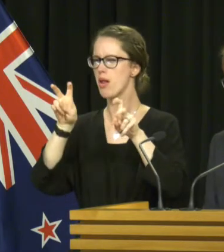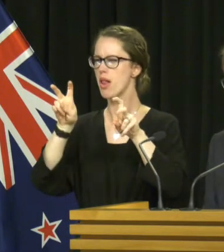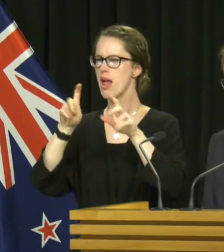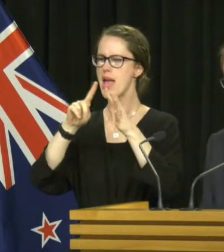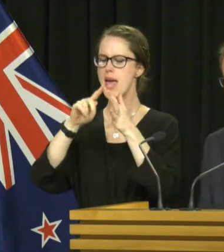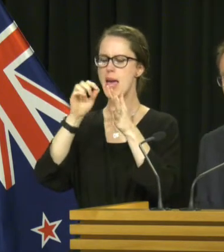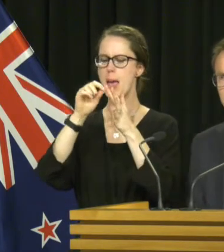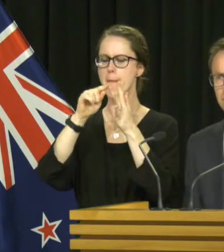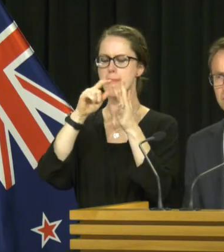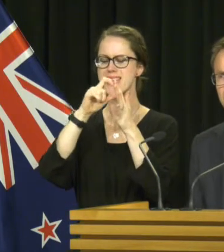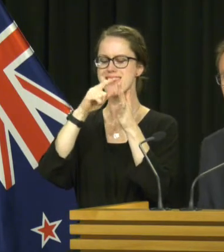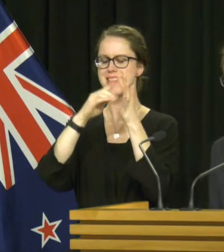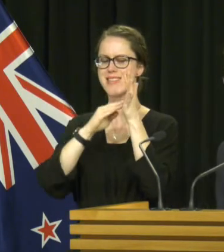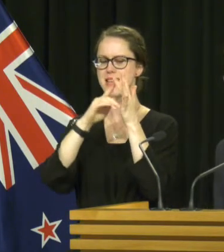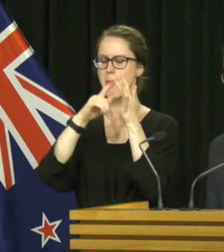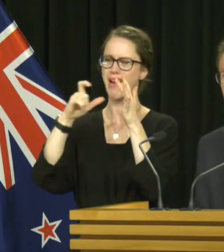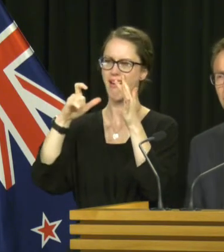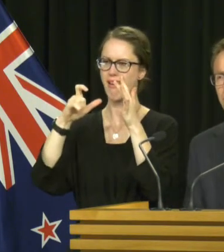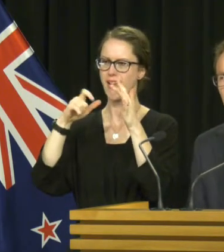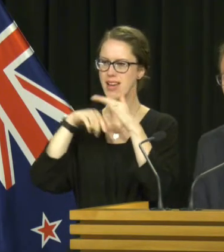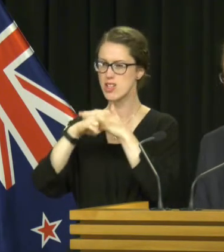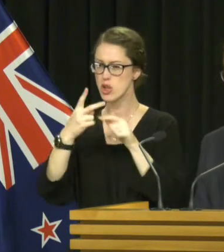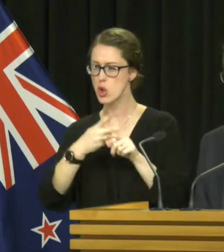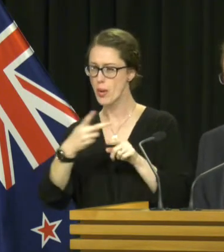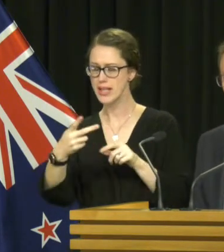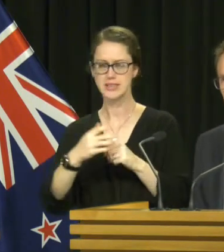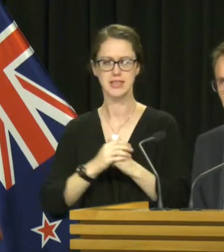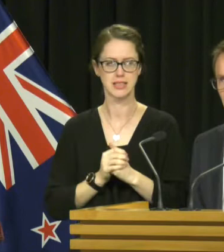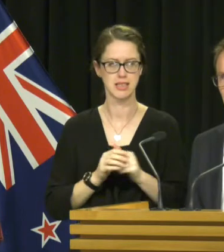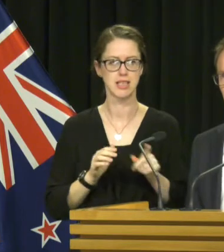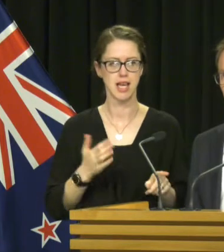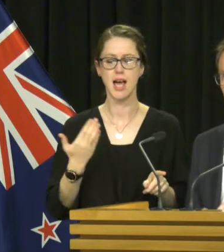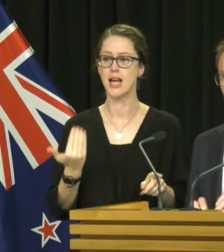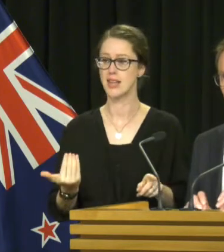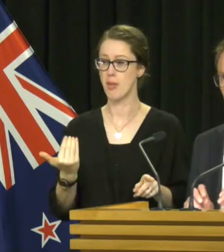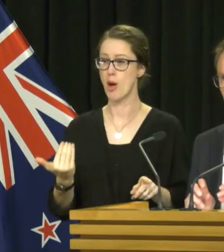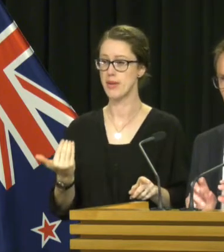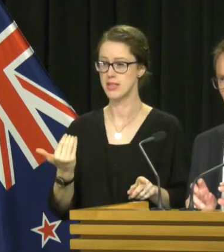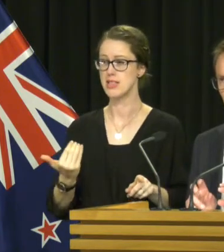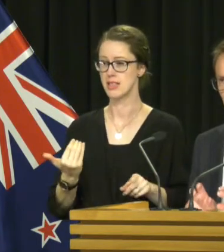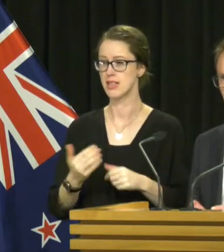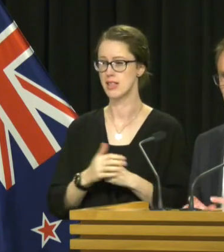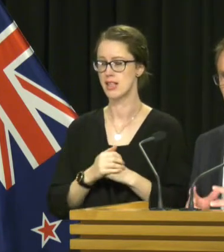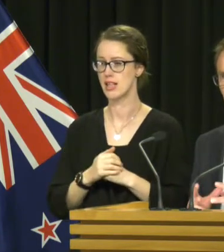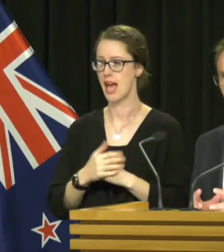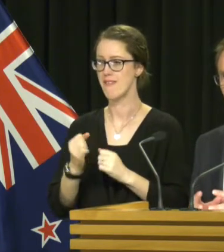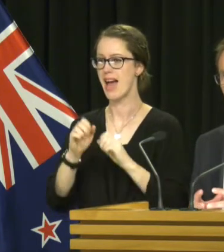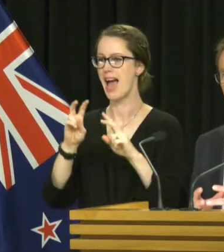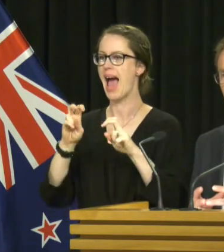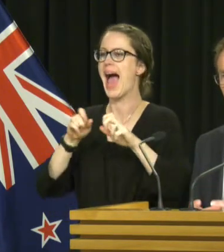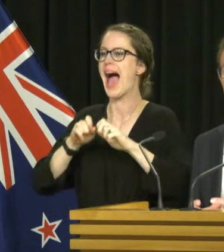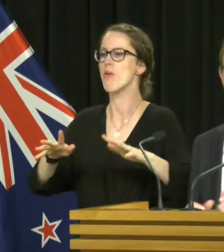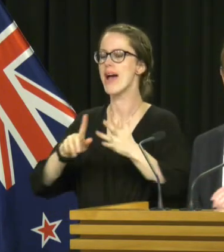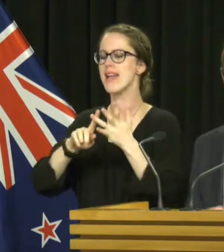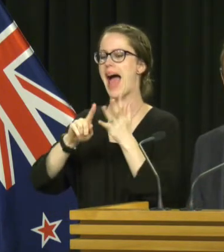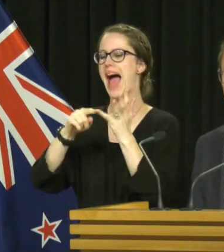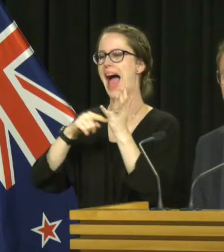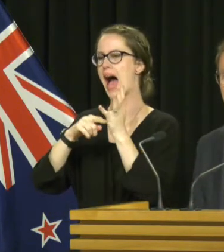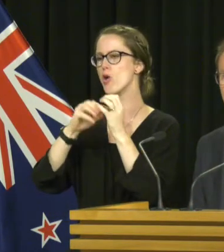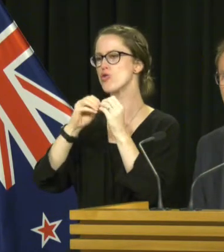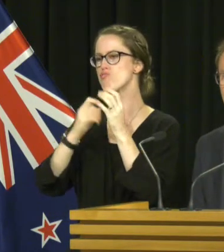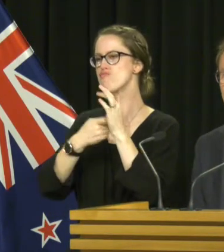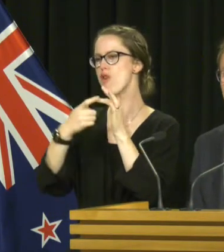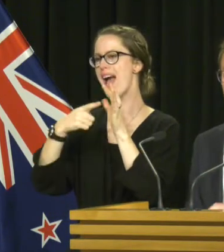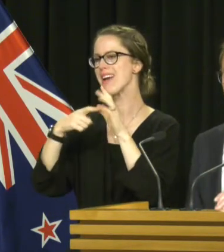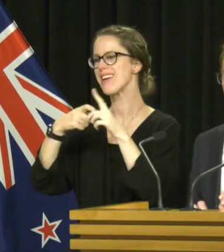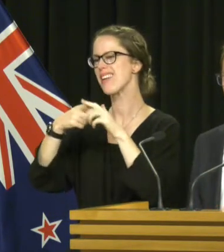in close in two weeks? Well, at the moment, we have an outbreak that is focused in the Auckland